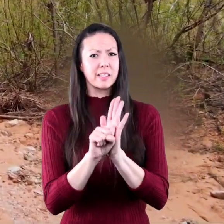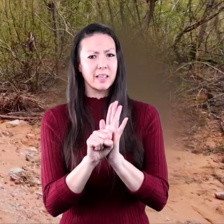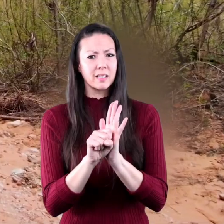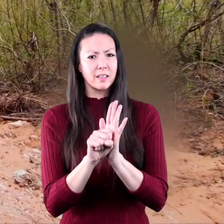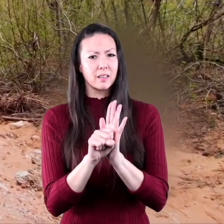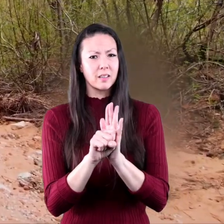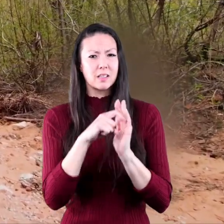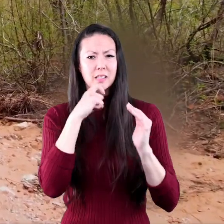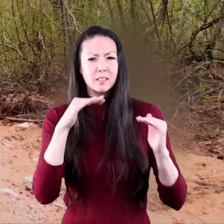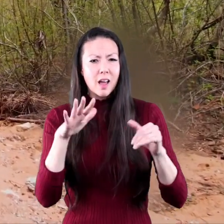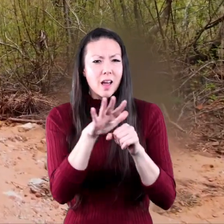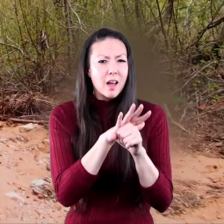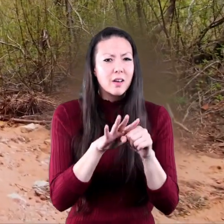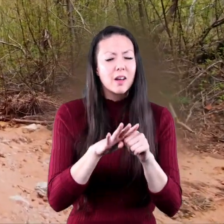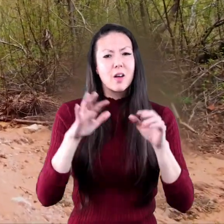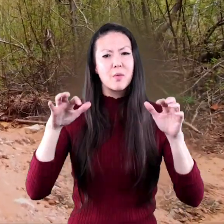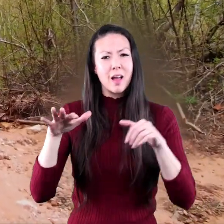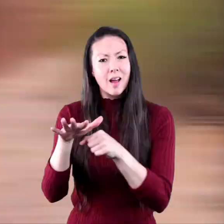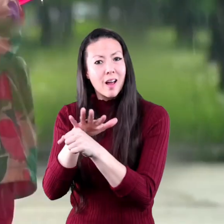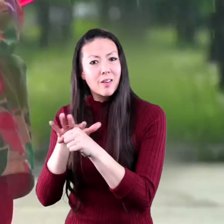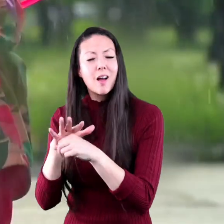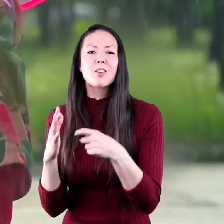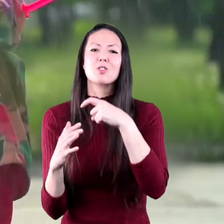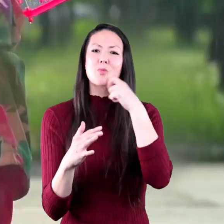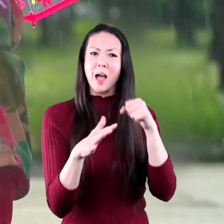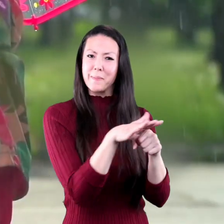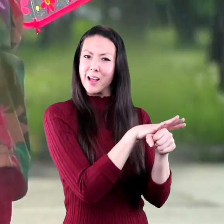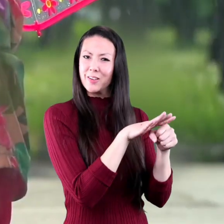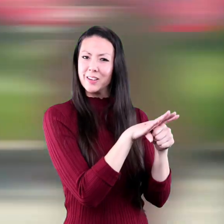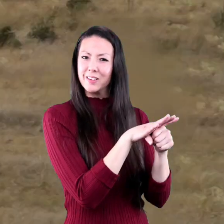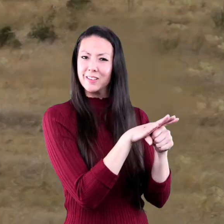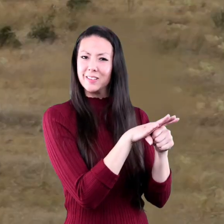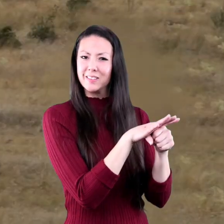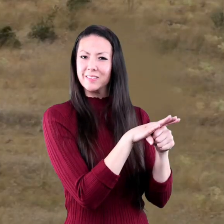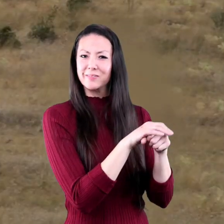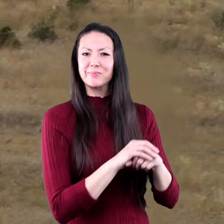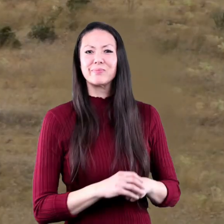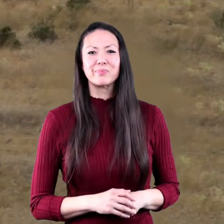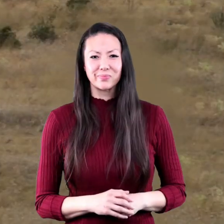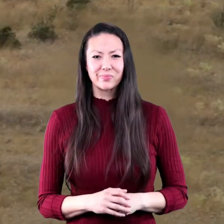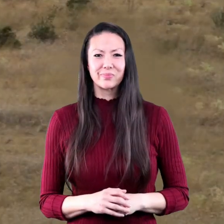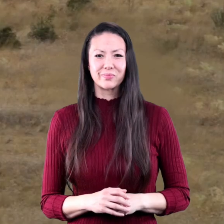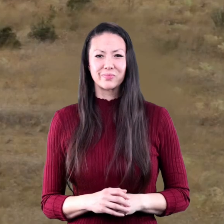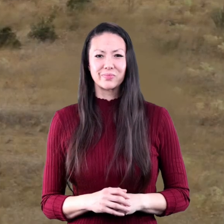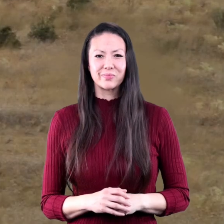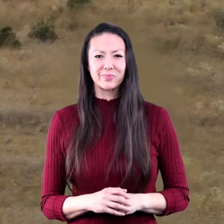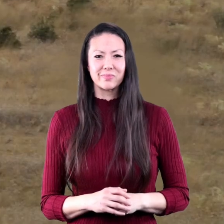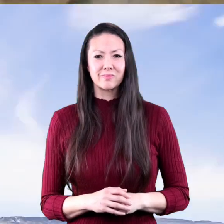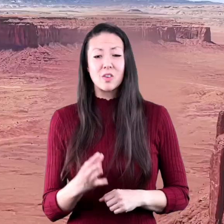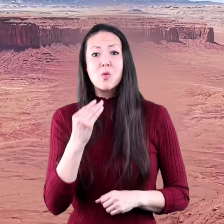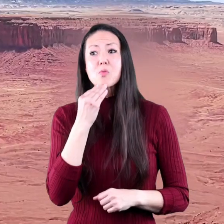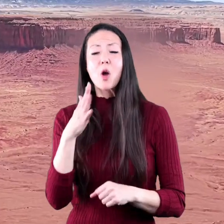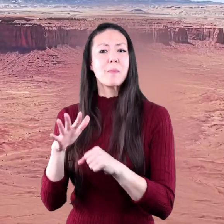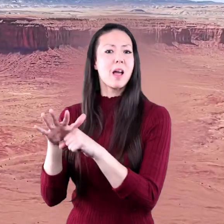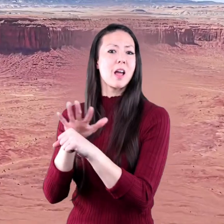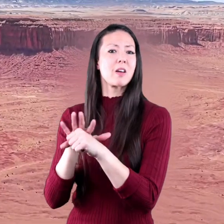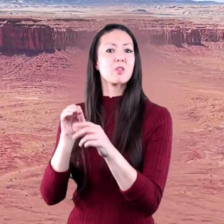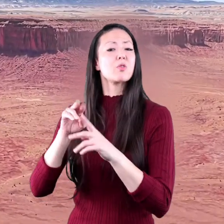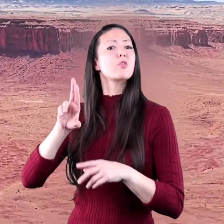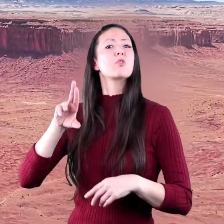there are desert areas, rainy areas and dry climates. The warmest areas in